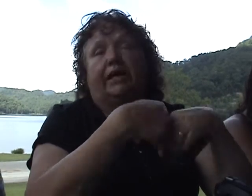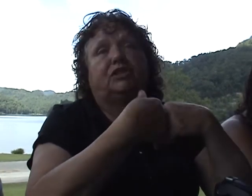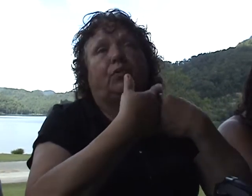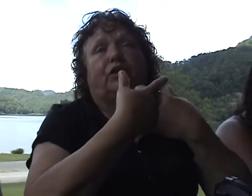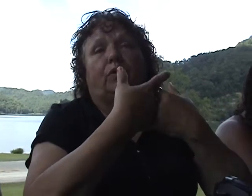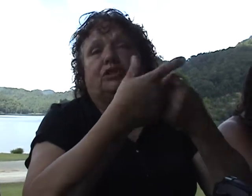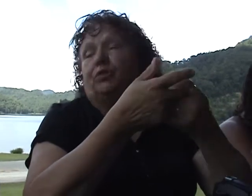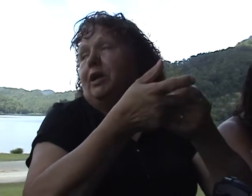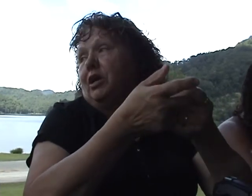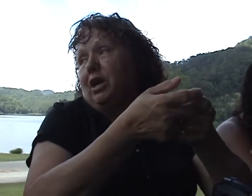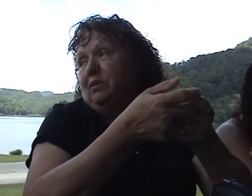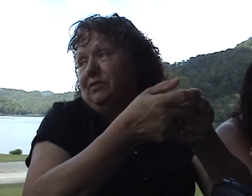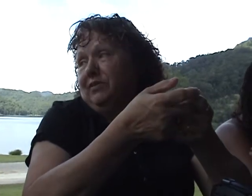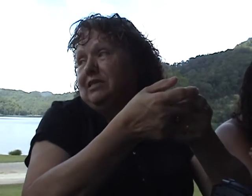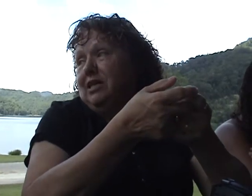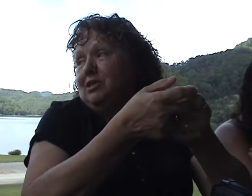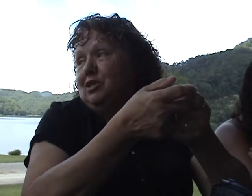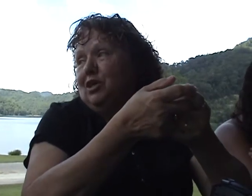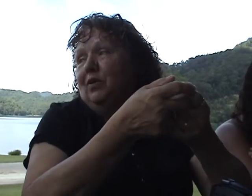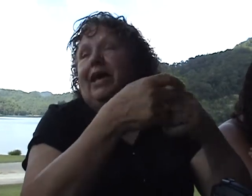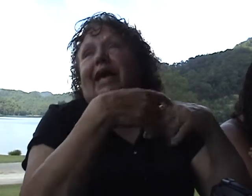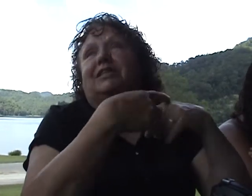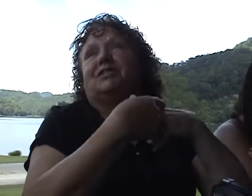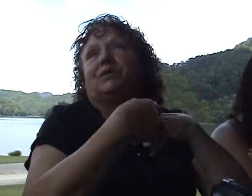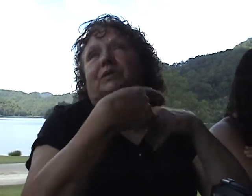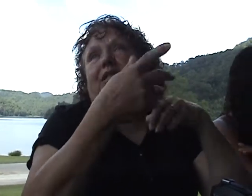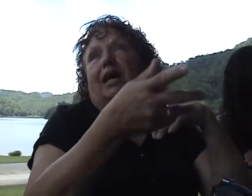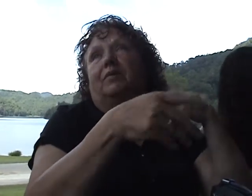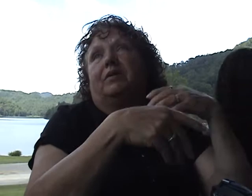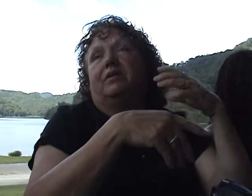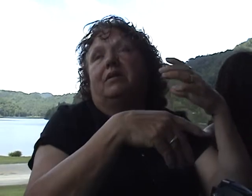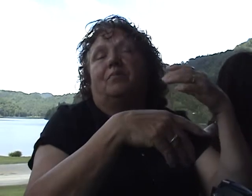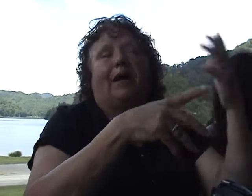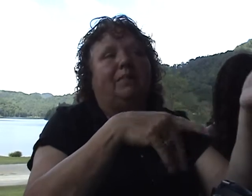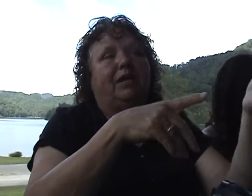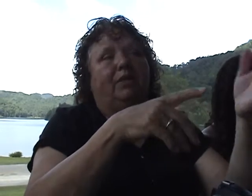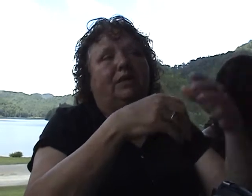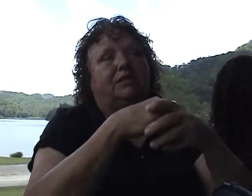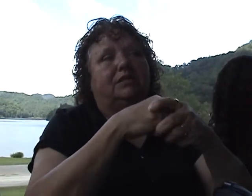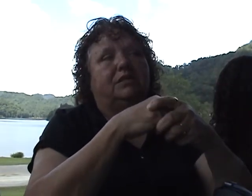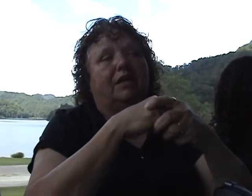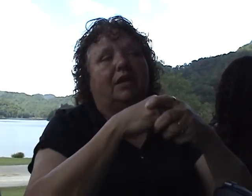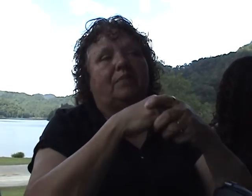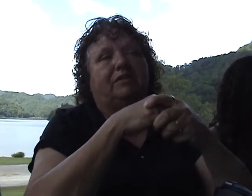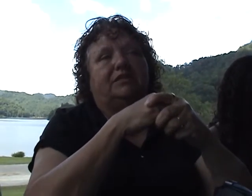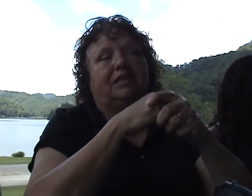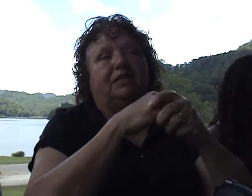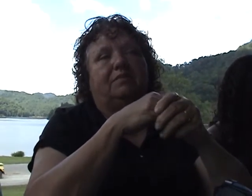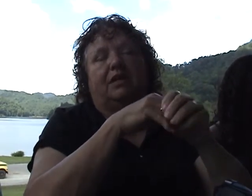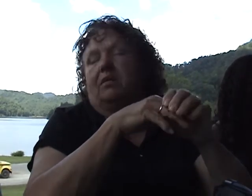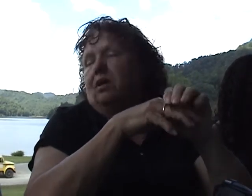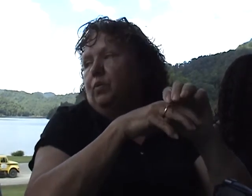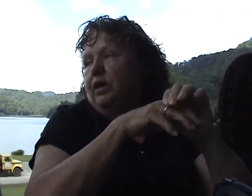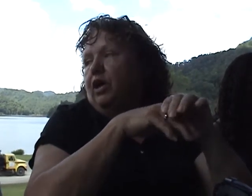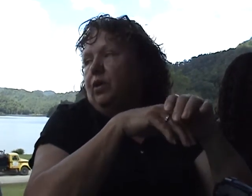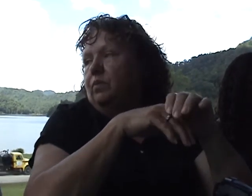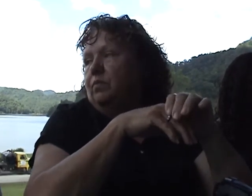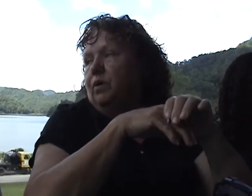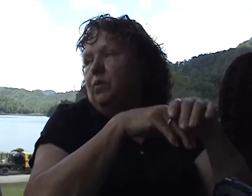So we know it's Grandma coming to visit us, you know. And Sue and Tom and Bob and I went out to eat a week ago. And we